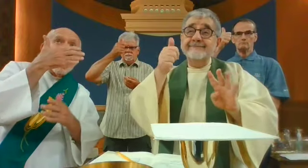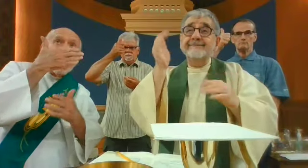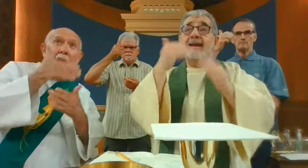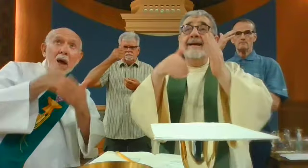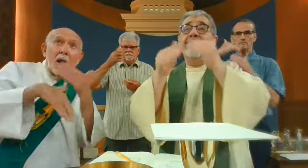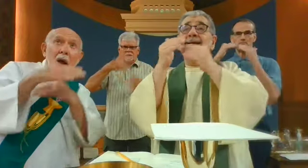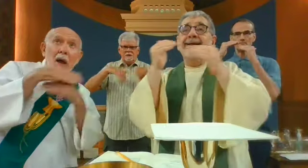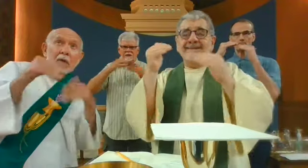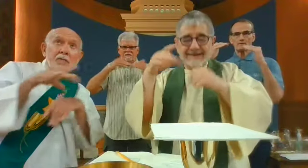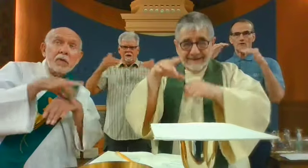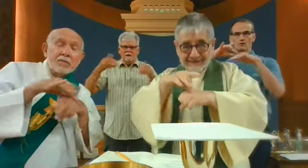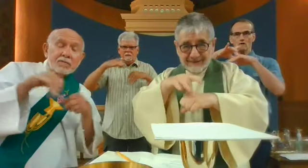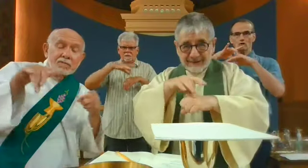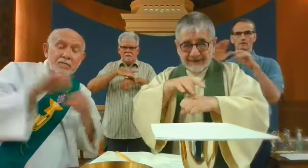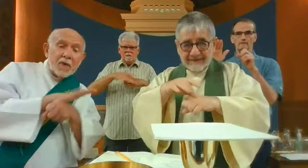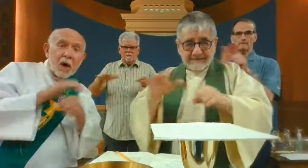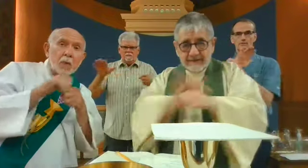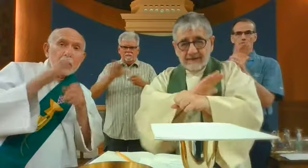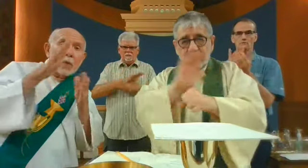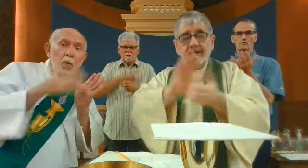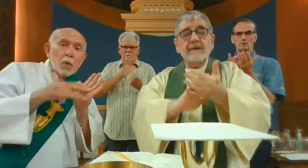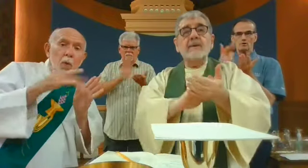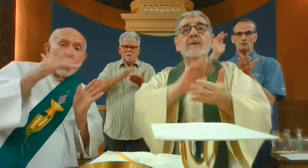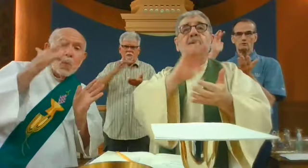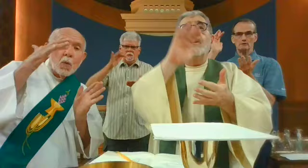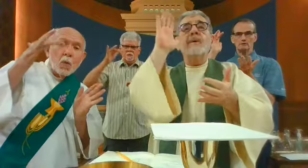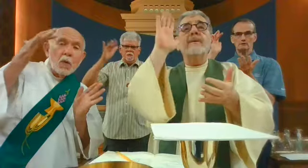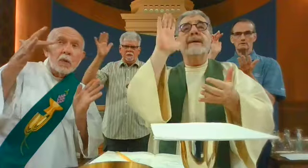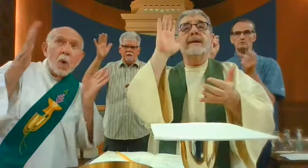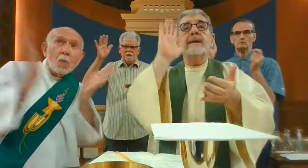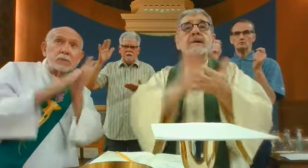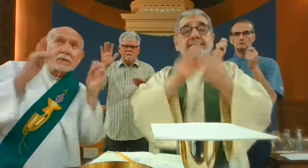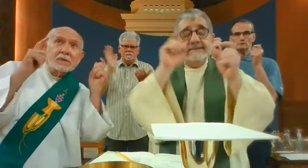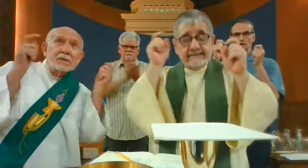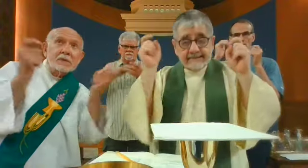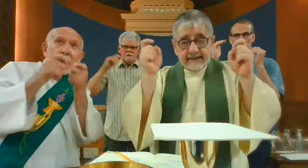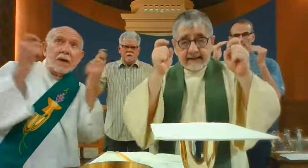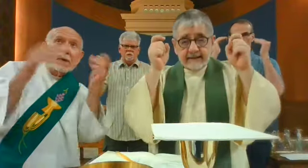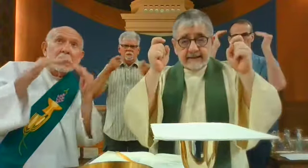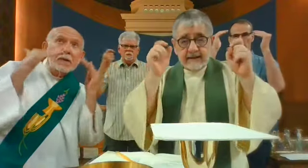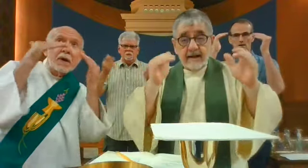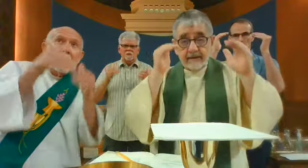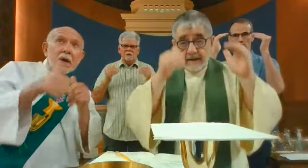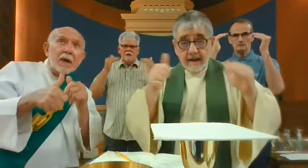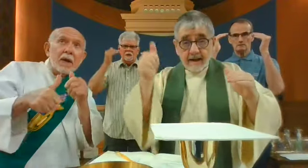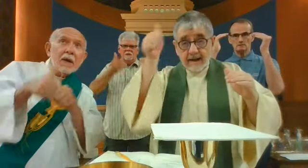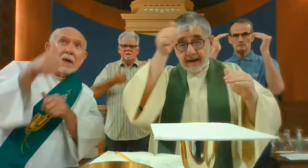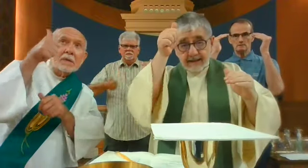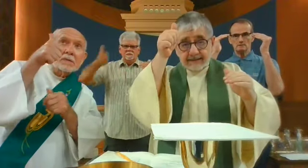heaven and earth are full of your glory. Hosanna in the highest.